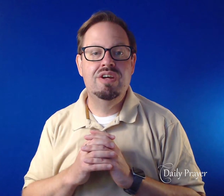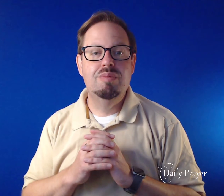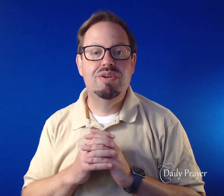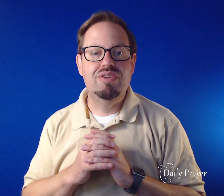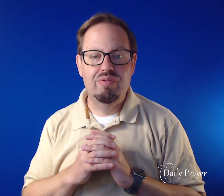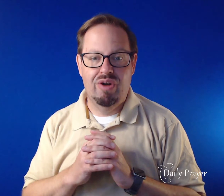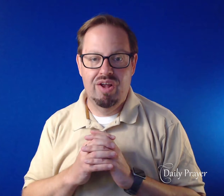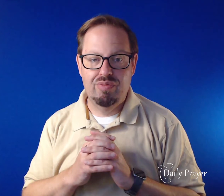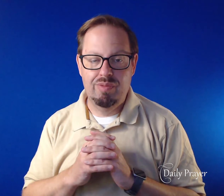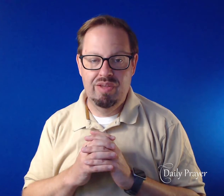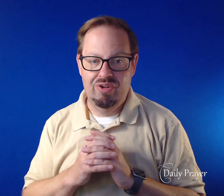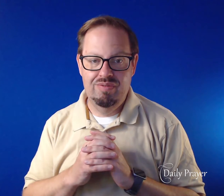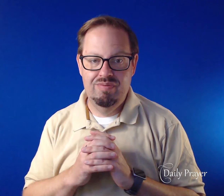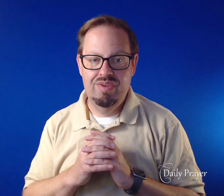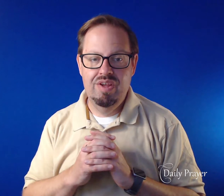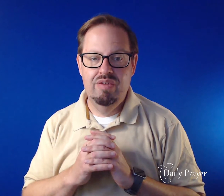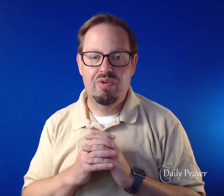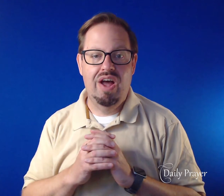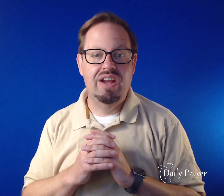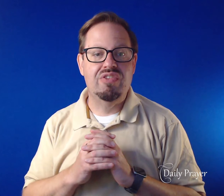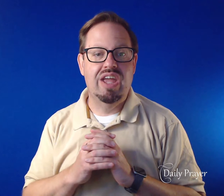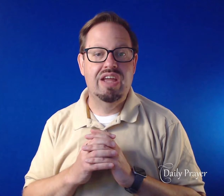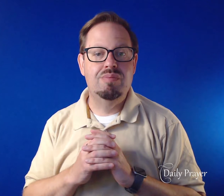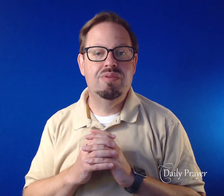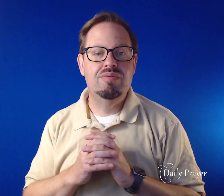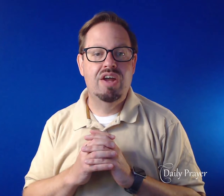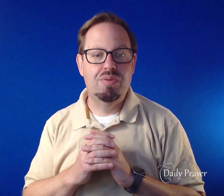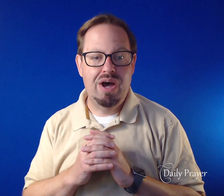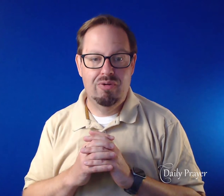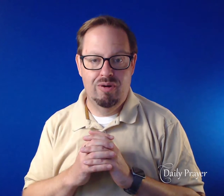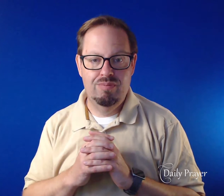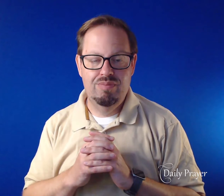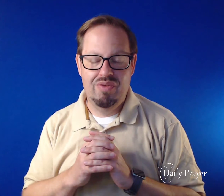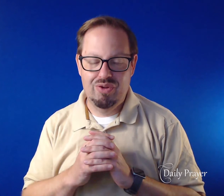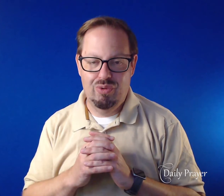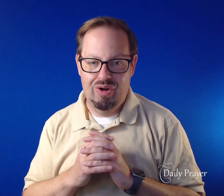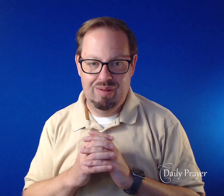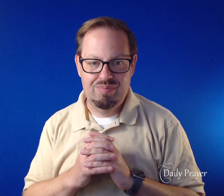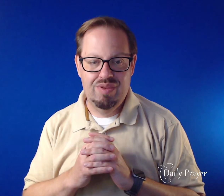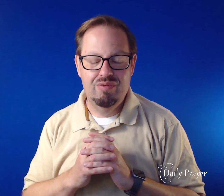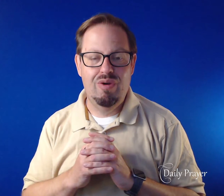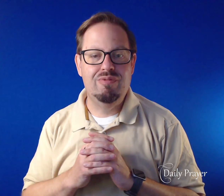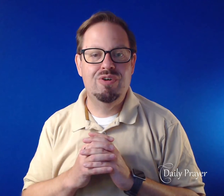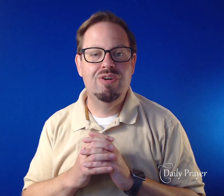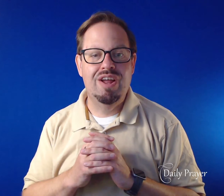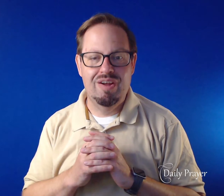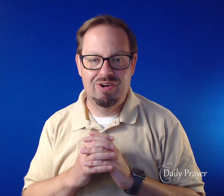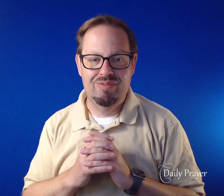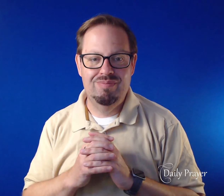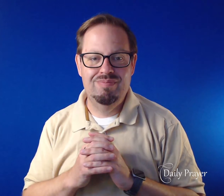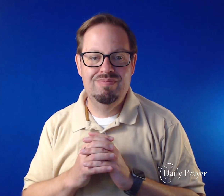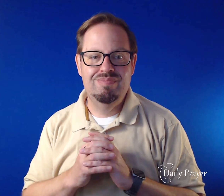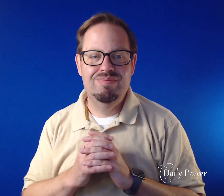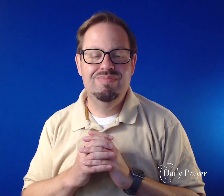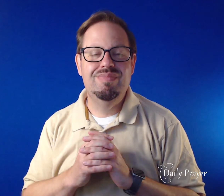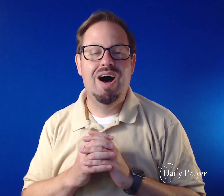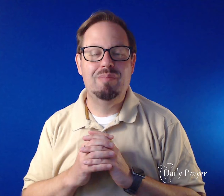but deliver us from evil. For thine is the kingdom, and the power, and the glory, forever and ever. Amen.